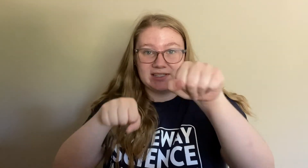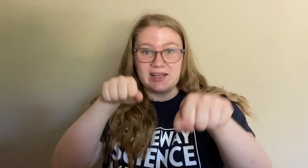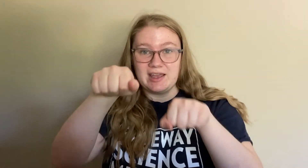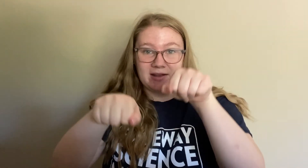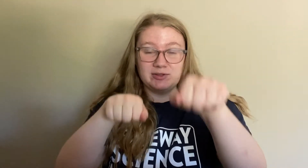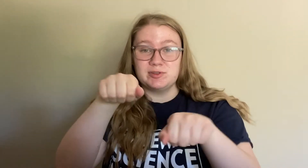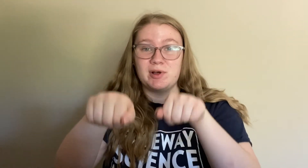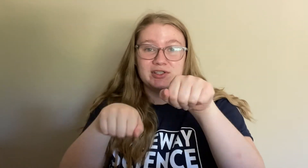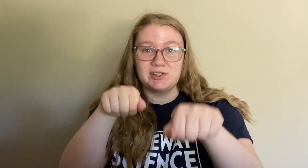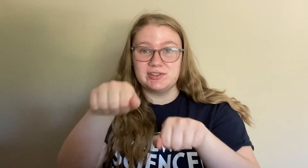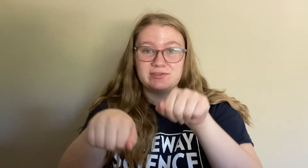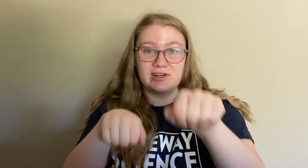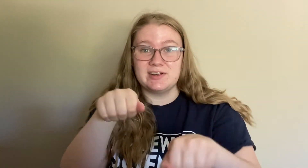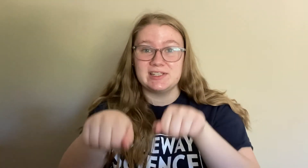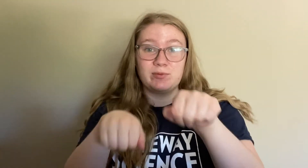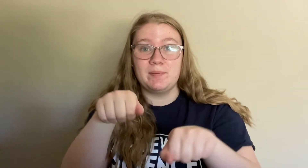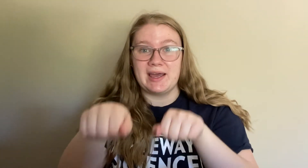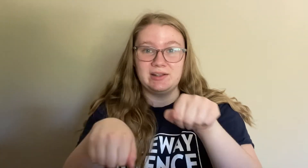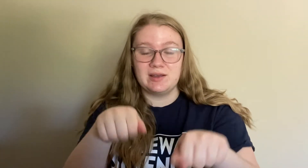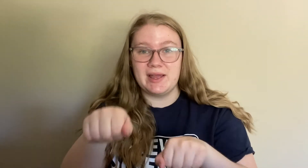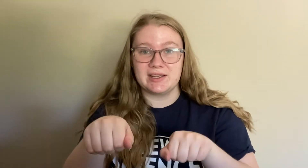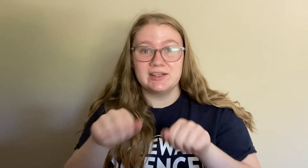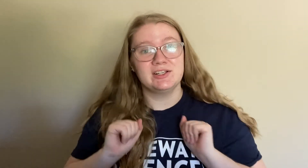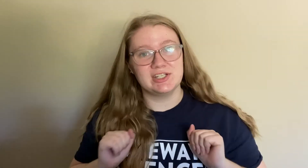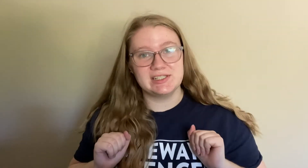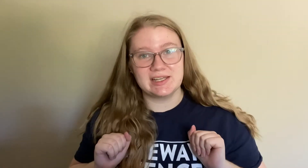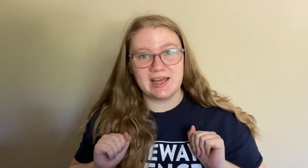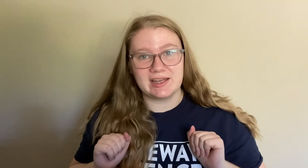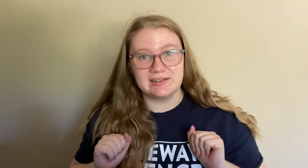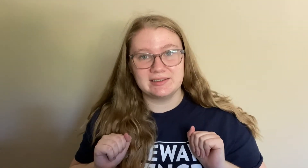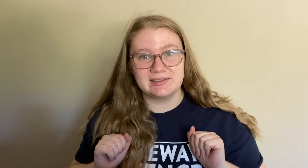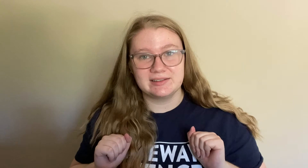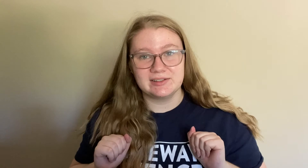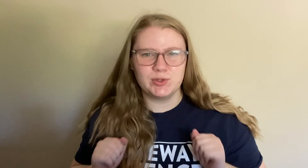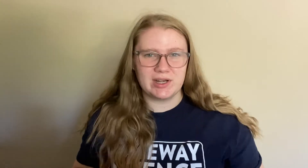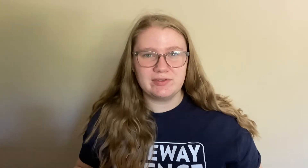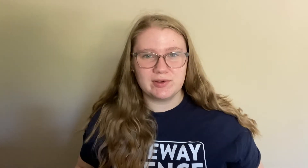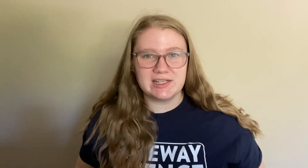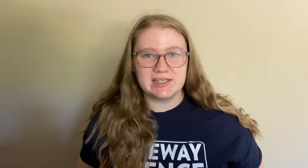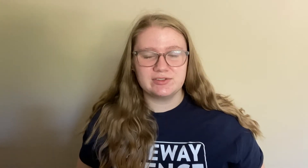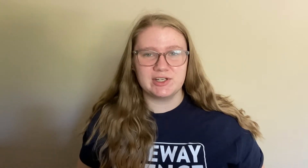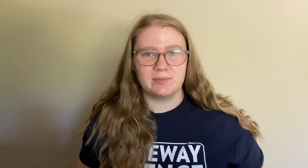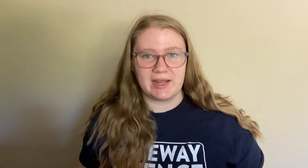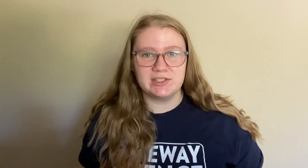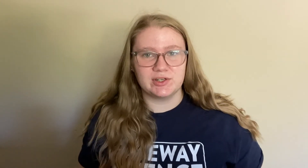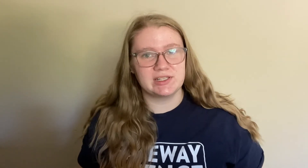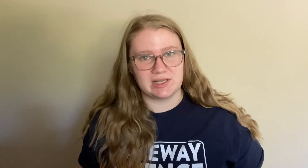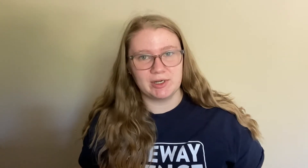and do small circles in front of us like we're pedaling a bike just like that. Do any of you guys like to ride your bike during the summer?